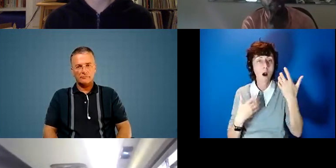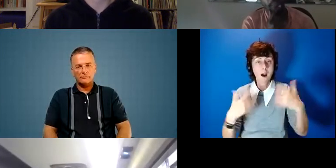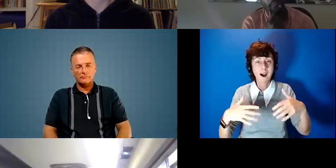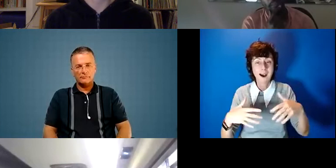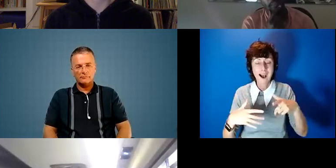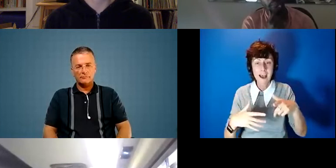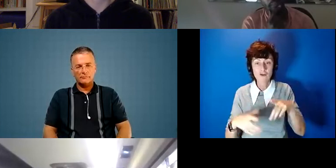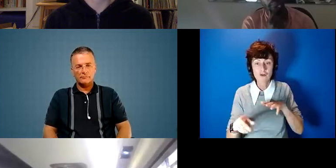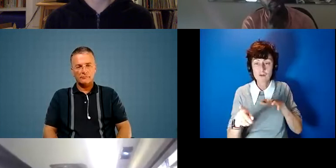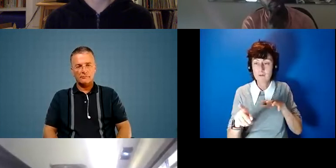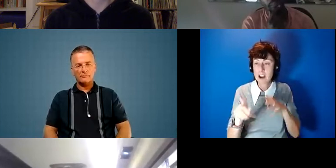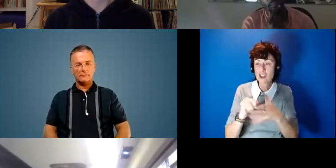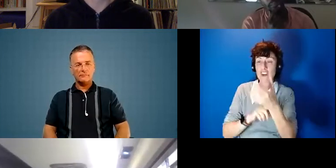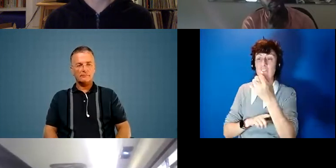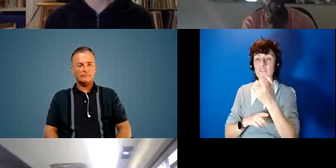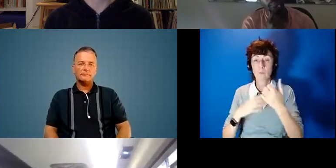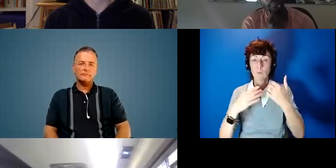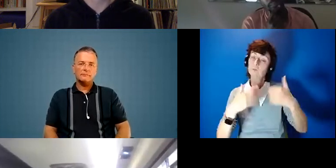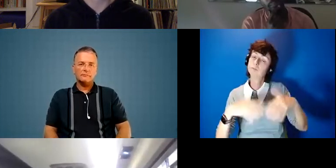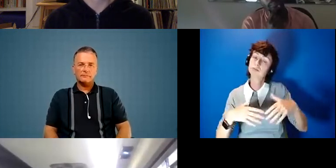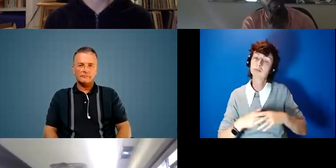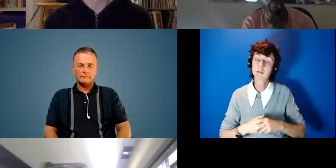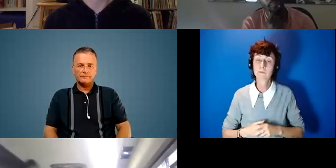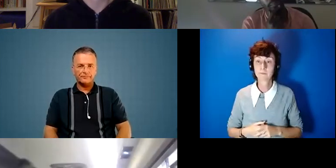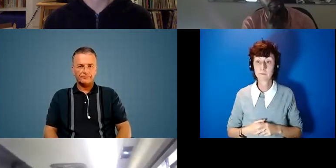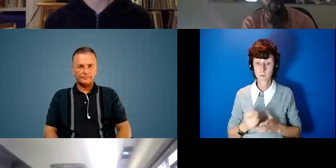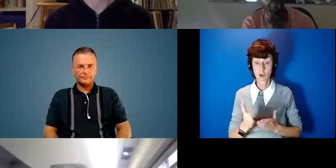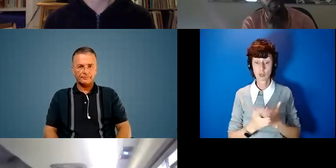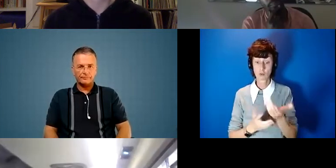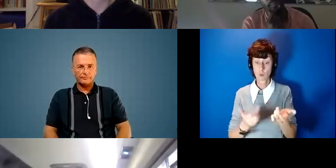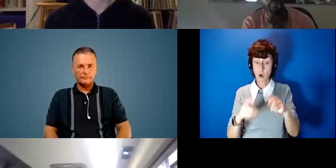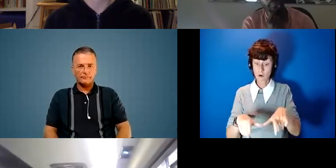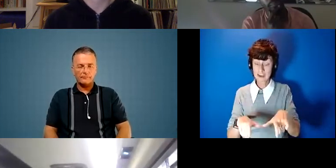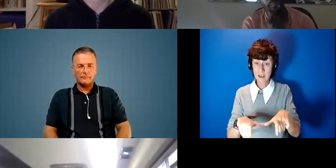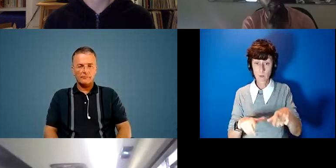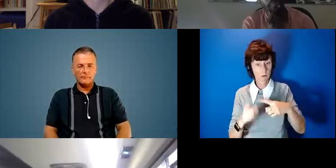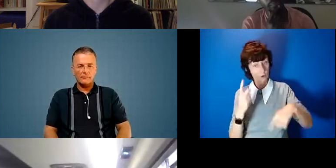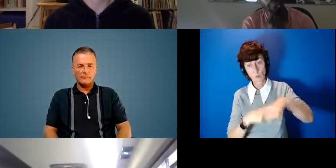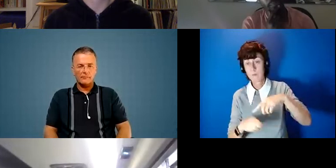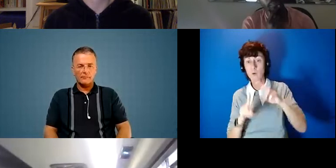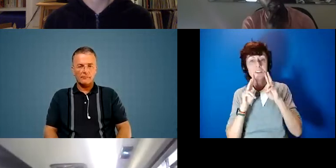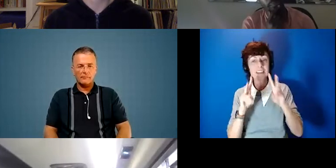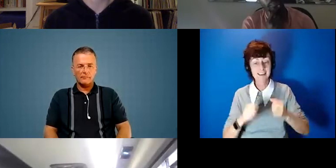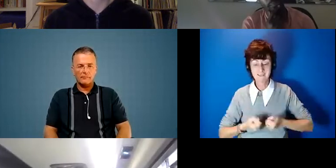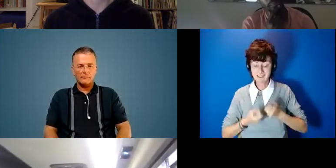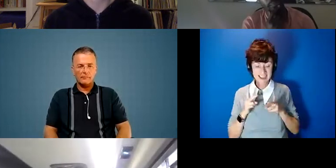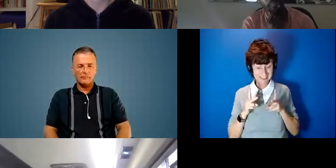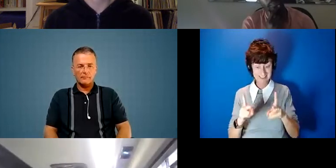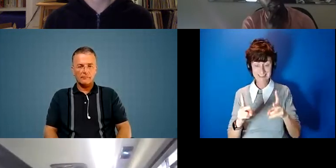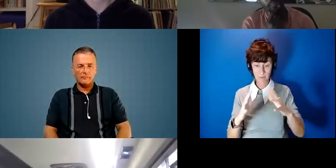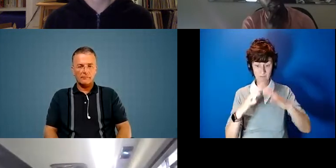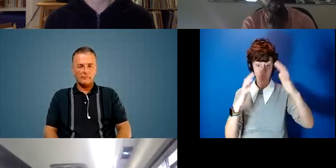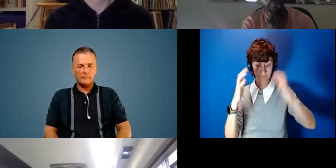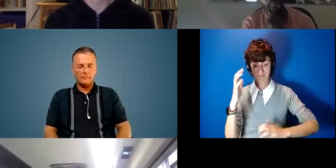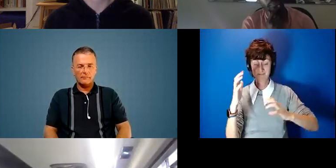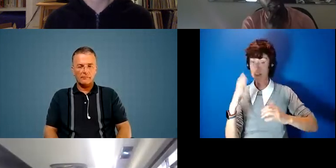something that's even greater than what we actually exist in and i know through the pandemic i think we've all seen that what systems we've had existing particularly in western world just